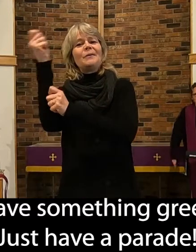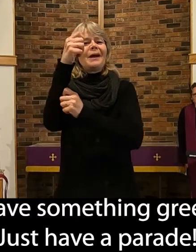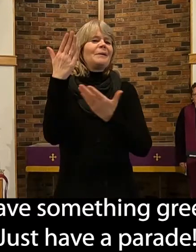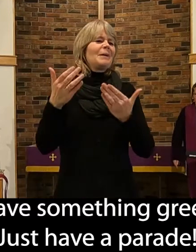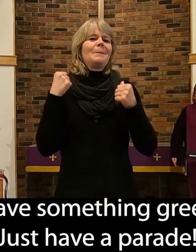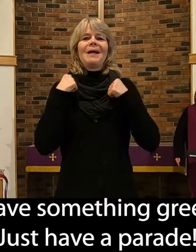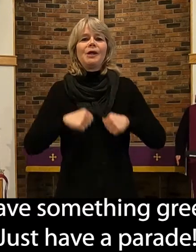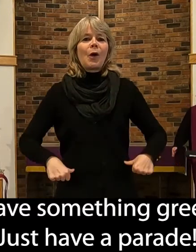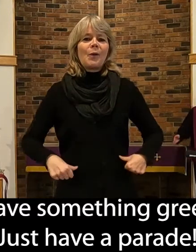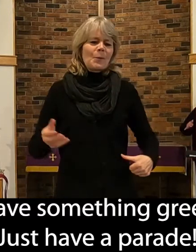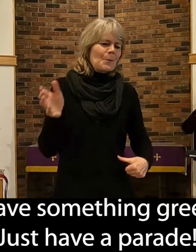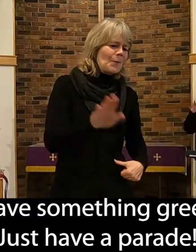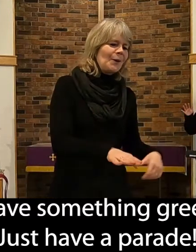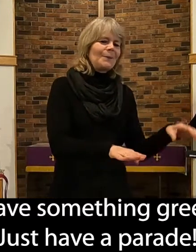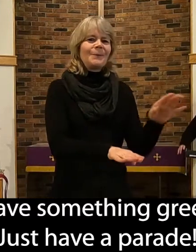on the floor and just have a parade.